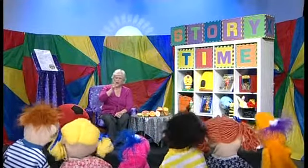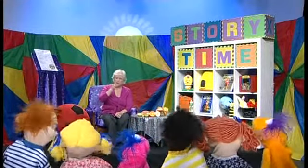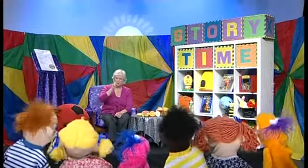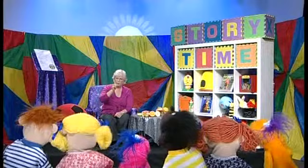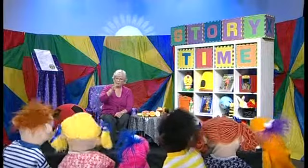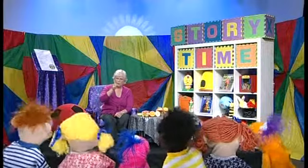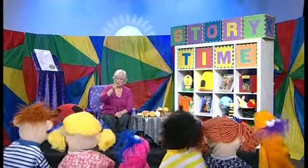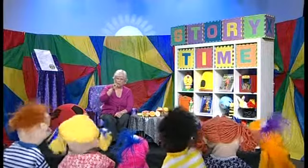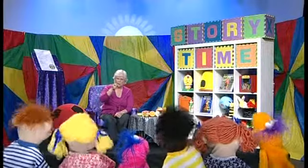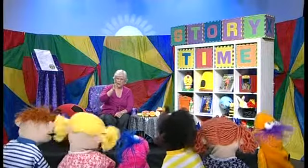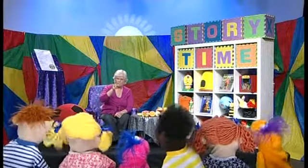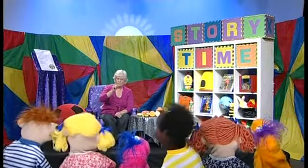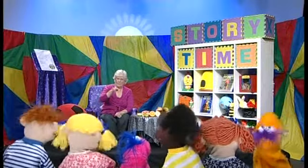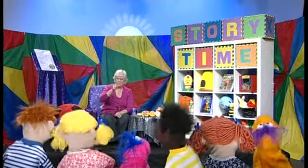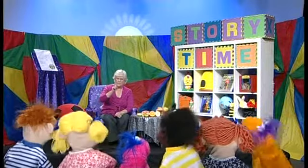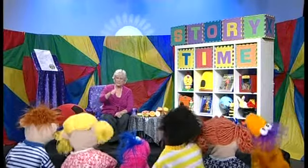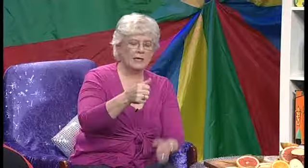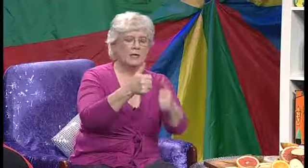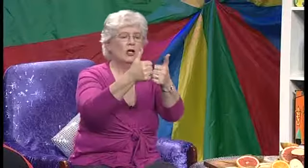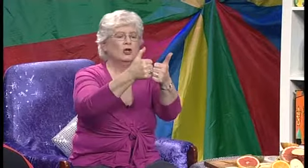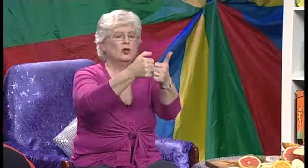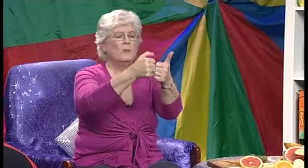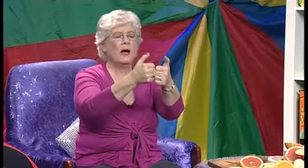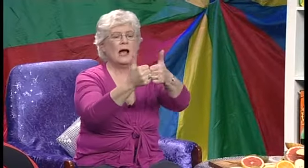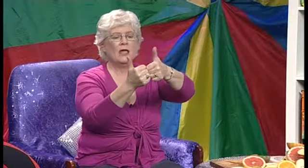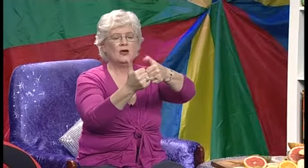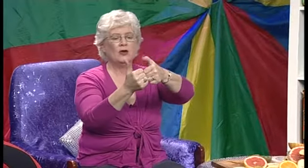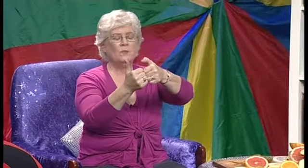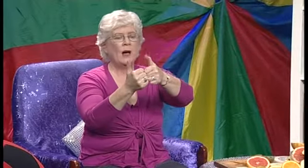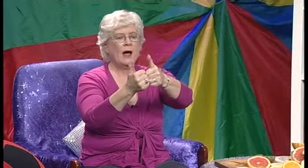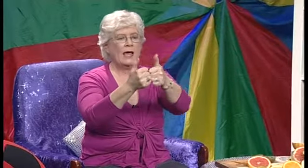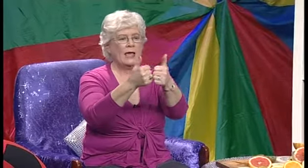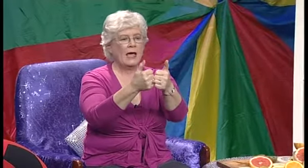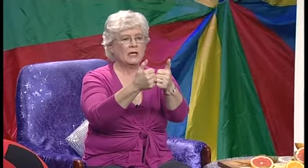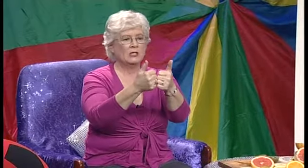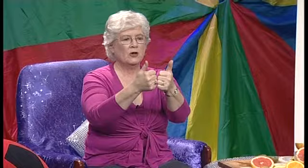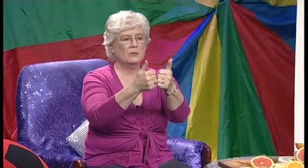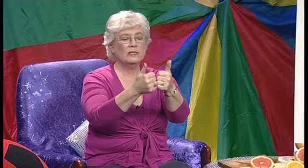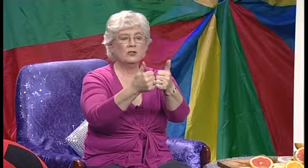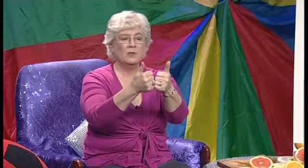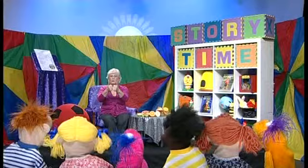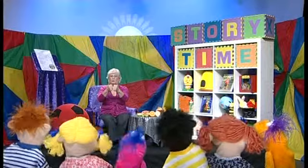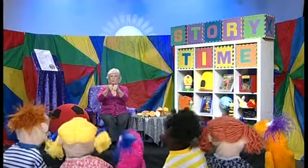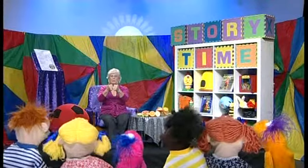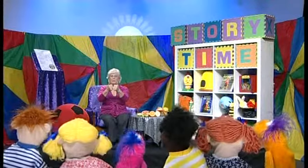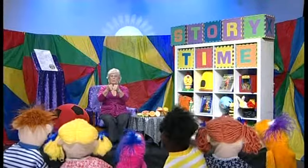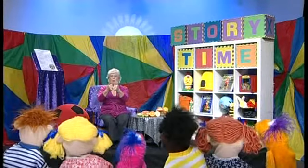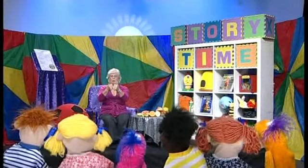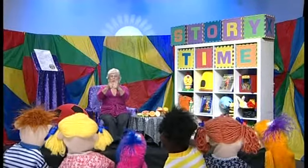don't want your company. Goodbye. Goodbye. Goodbye. And so, Mr Wible and Mr Wobble